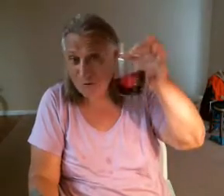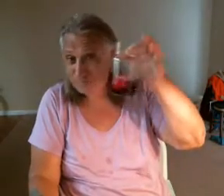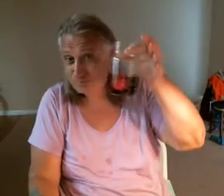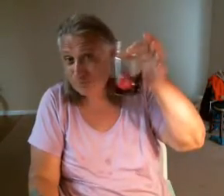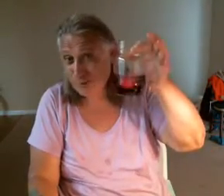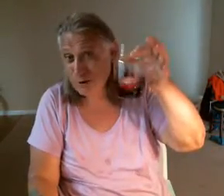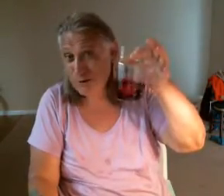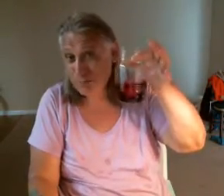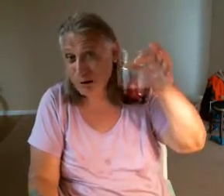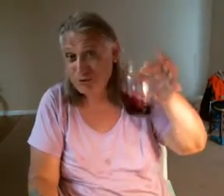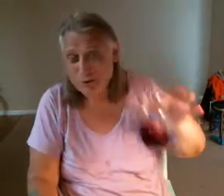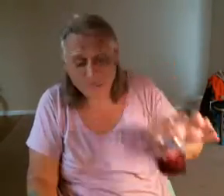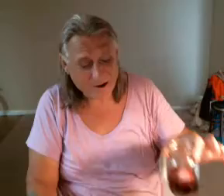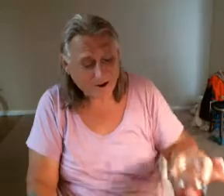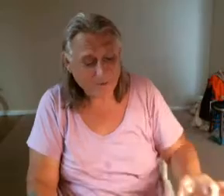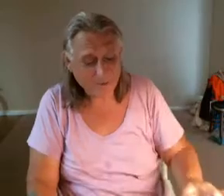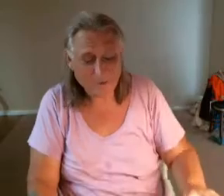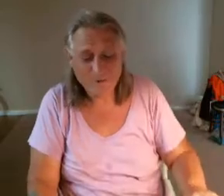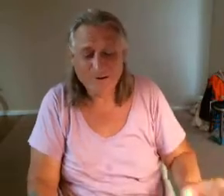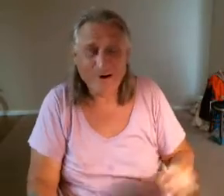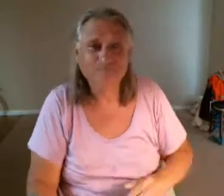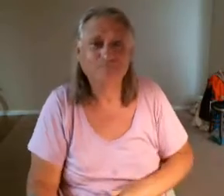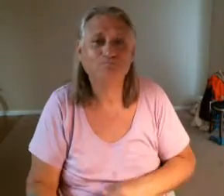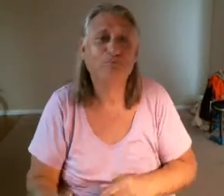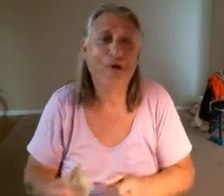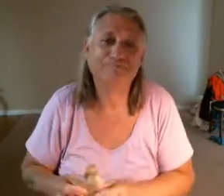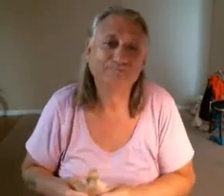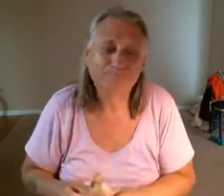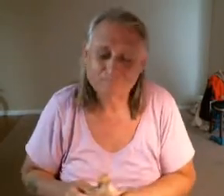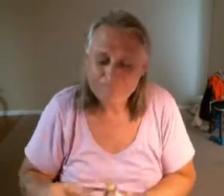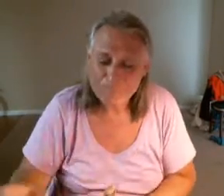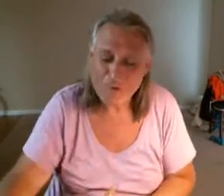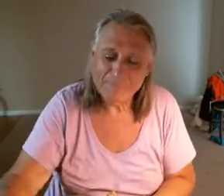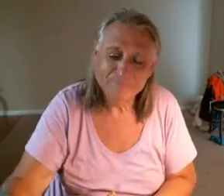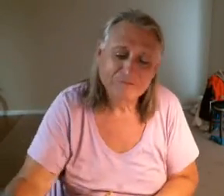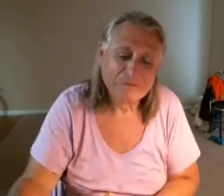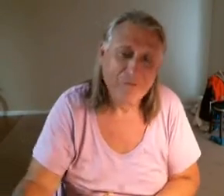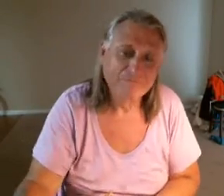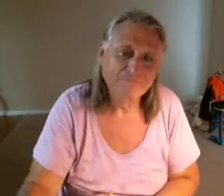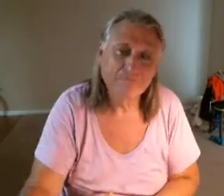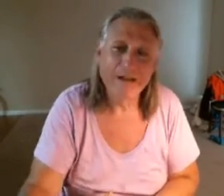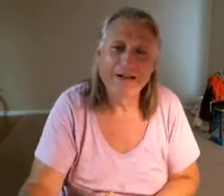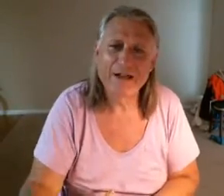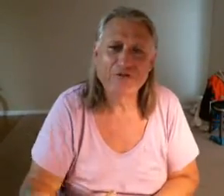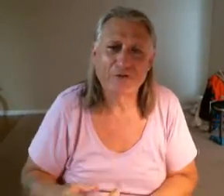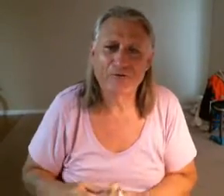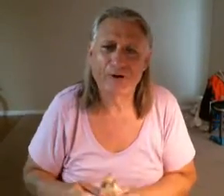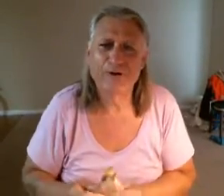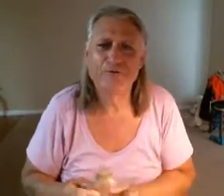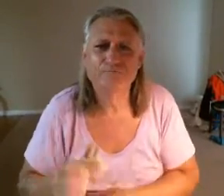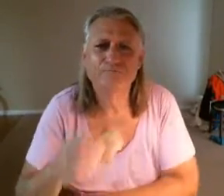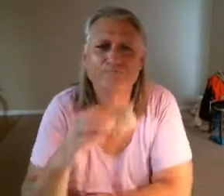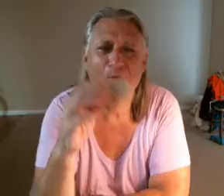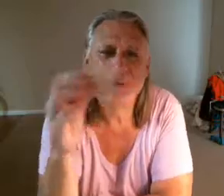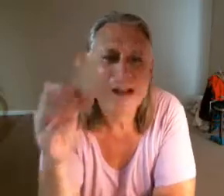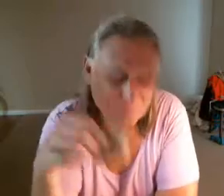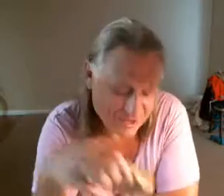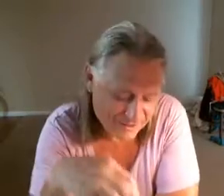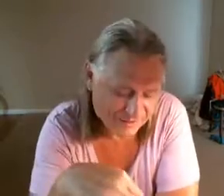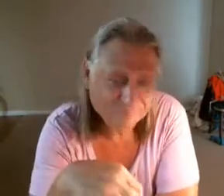so I bring my blood sugar back up a little bit right 88 is under 100 but after I eat